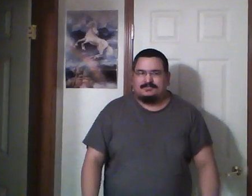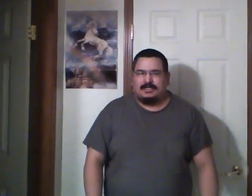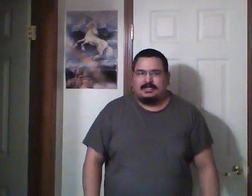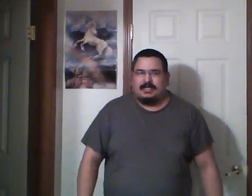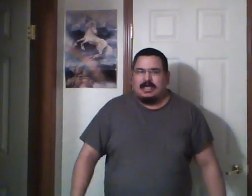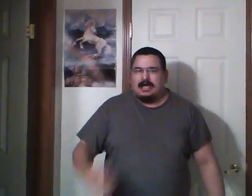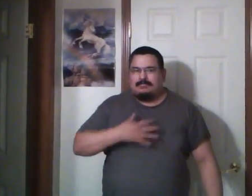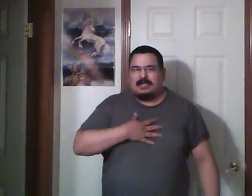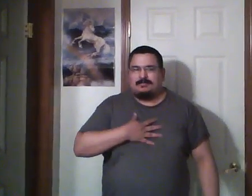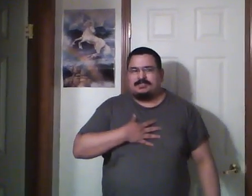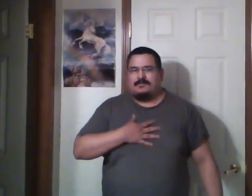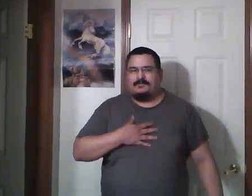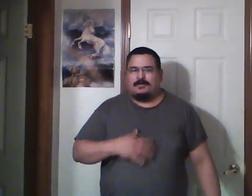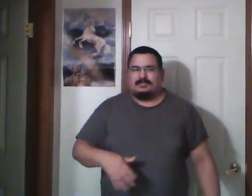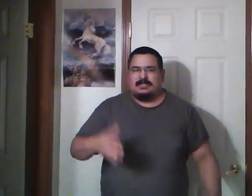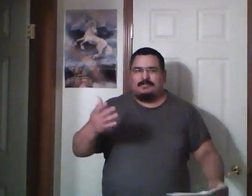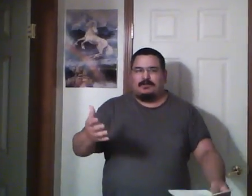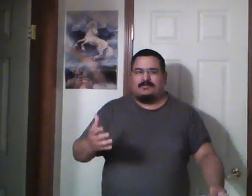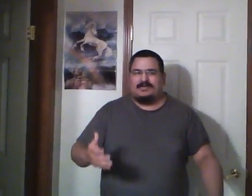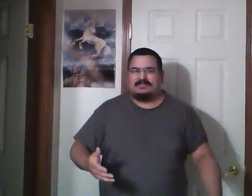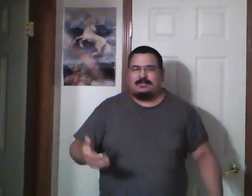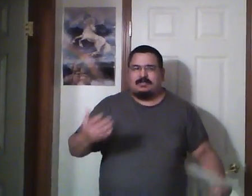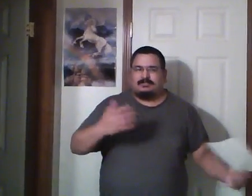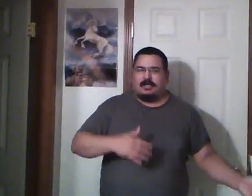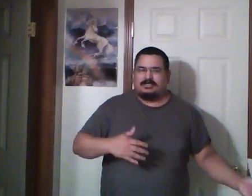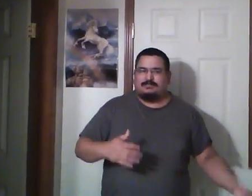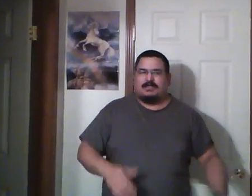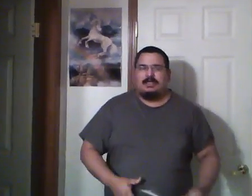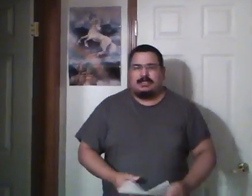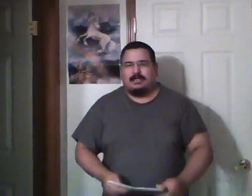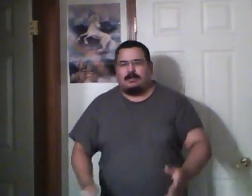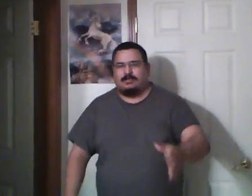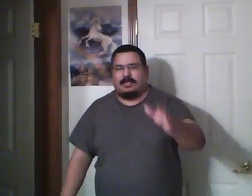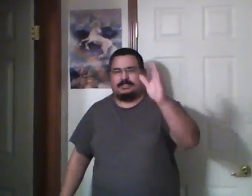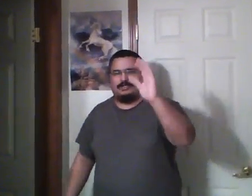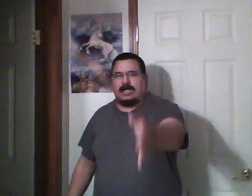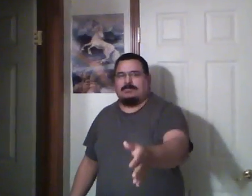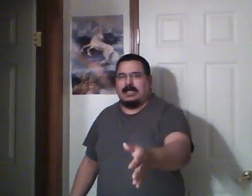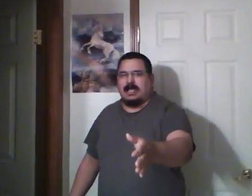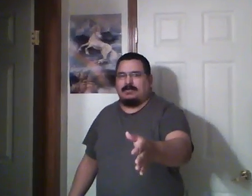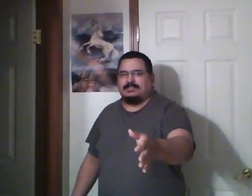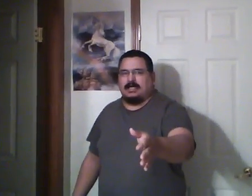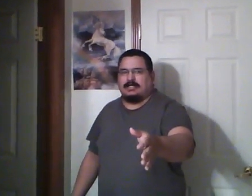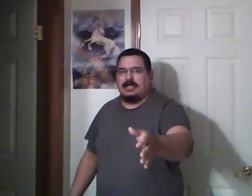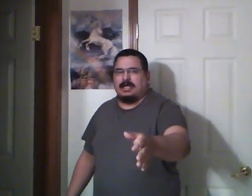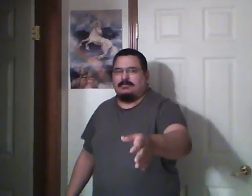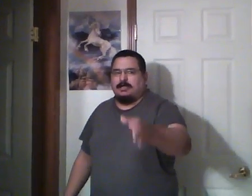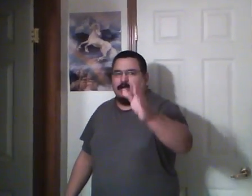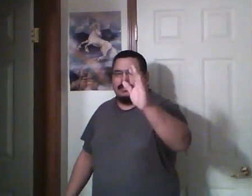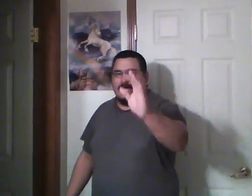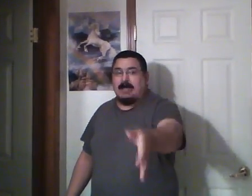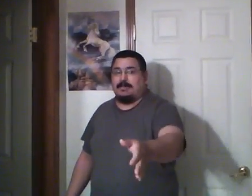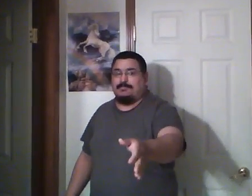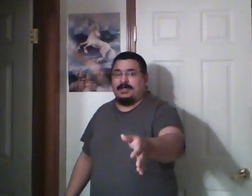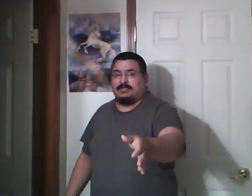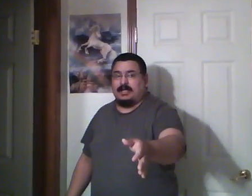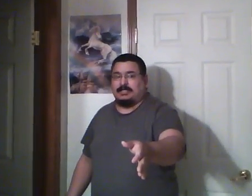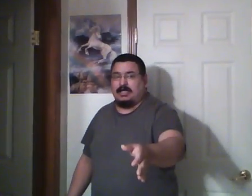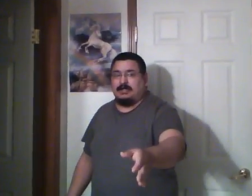week. My name is Joe Flores, and if you want to visit me or talk to me, get a hold of me at TribeComics.com, ComicBug.com,